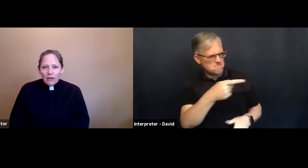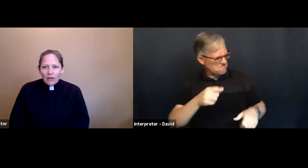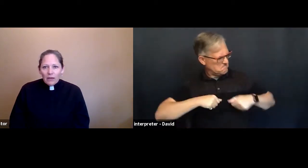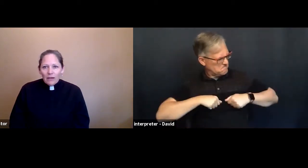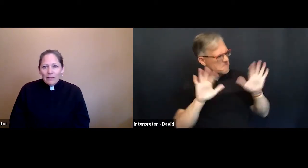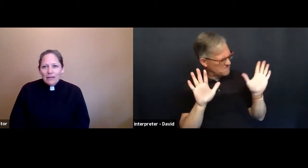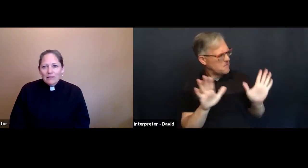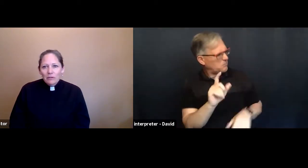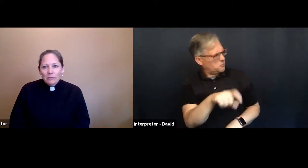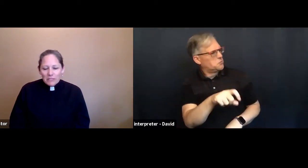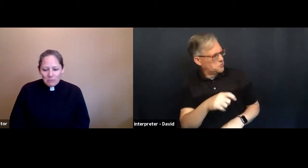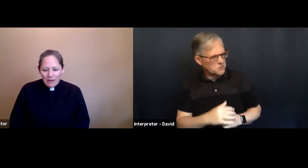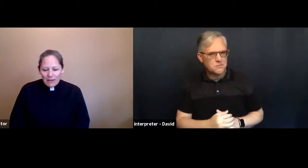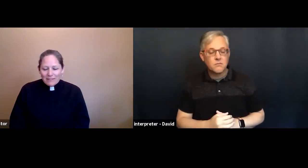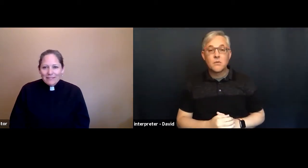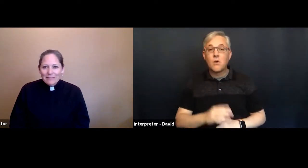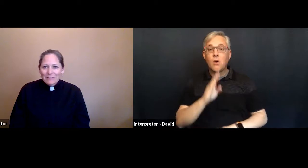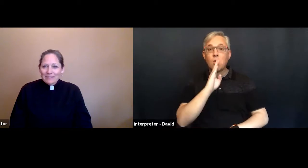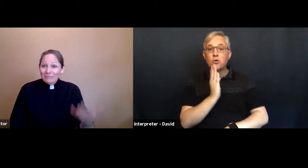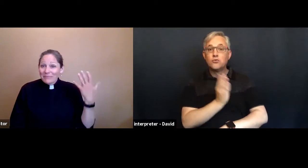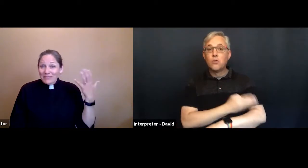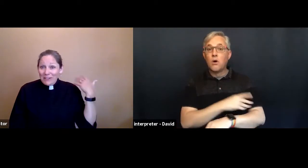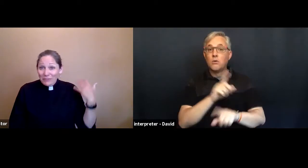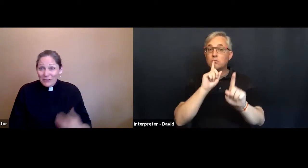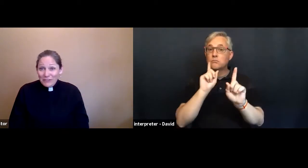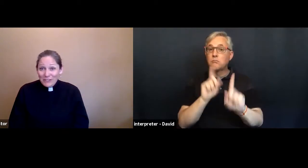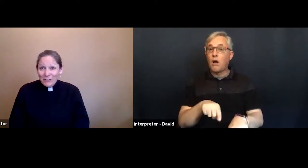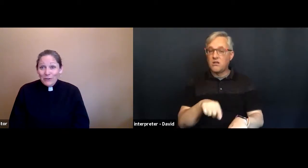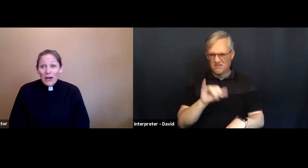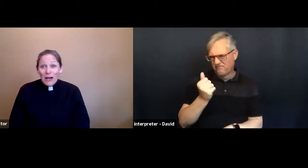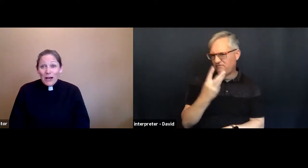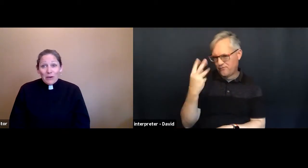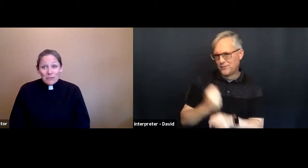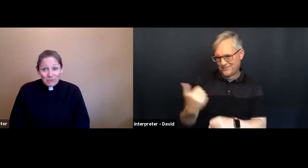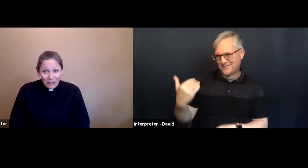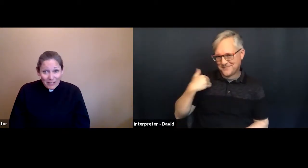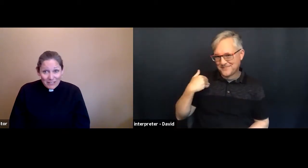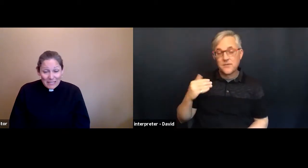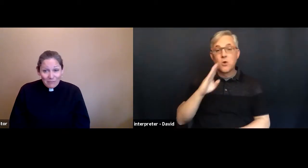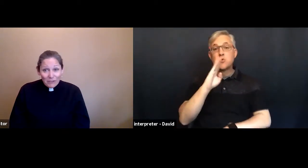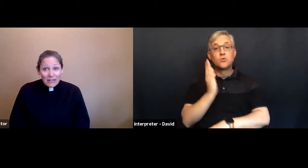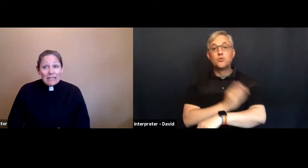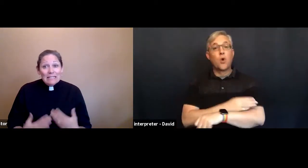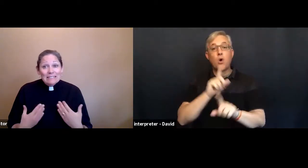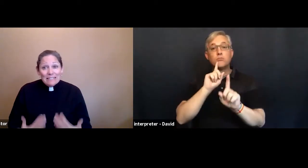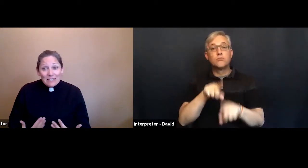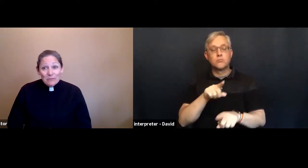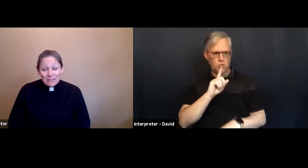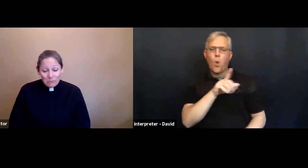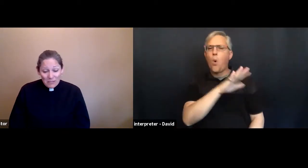And her response, several years ago, was very insightful, and it continues to